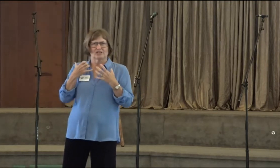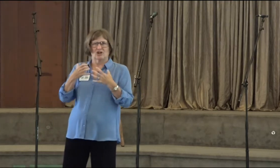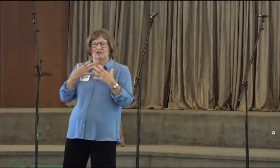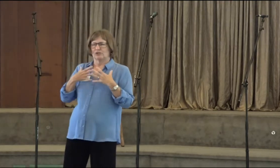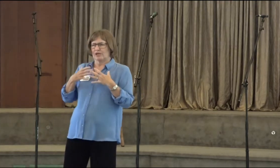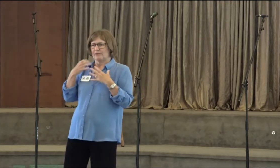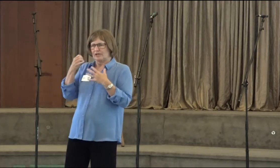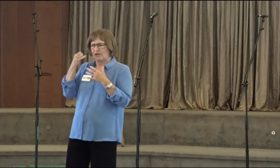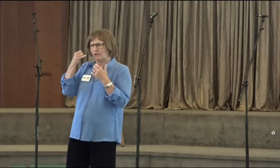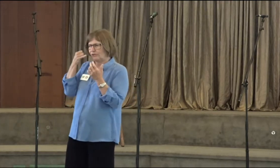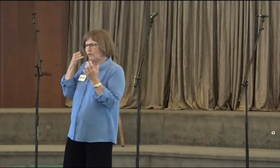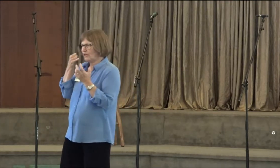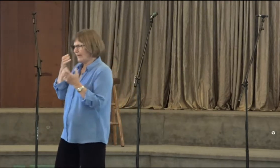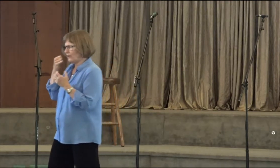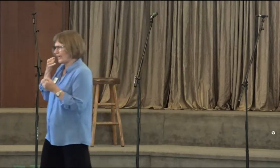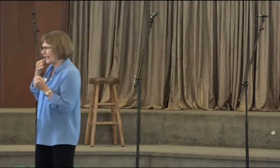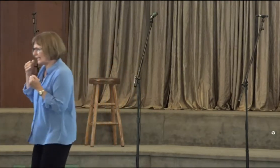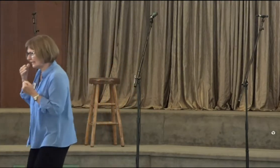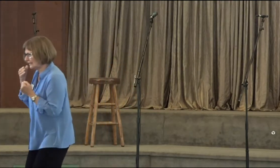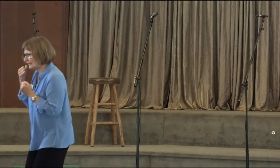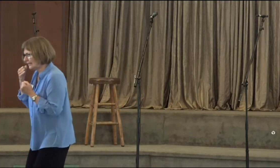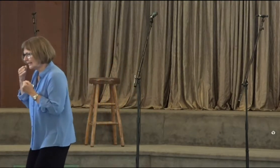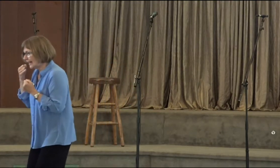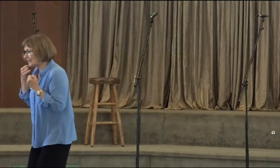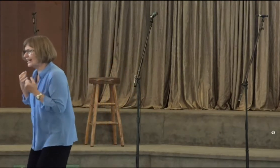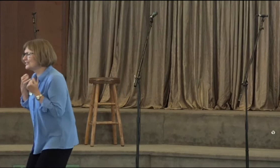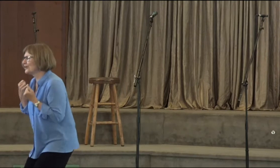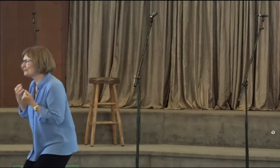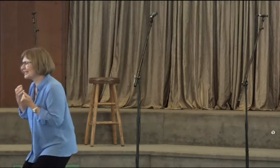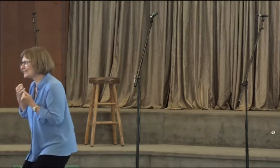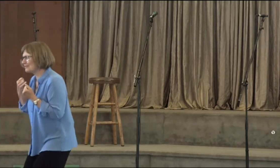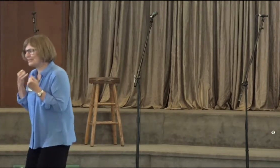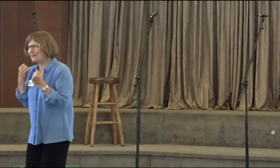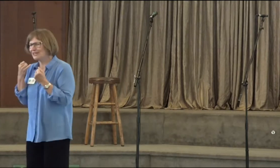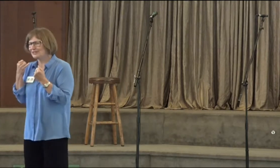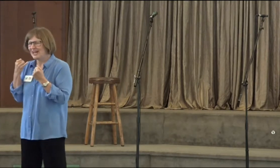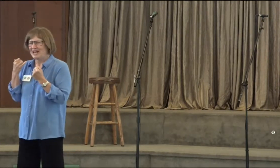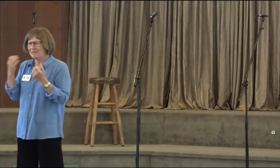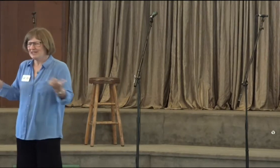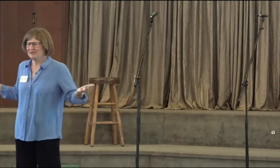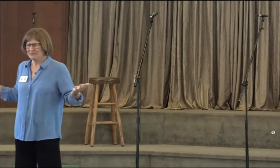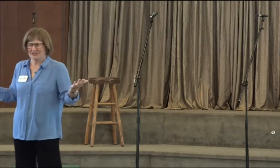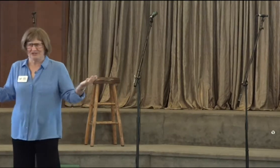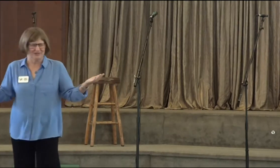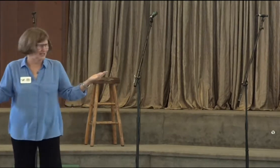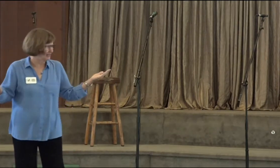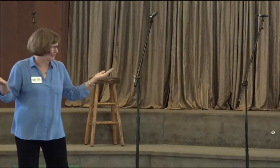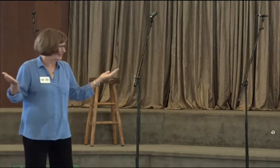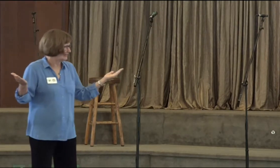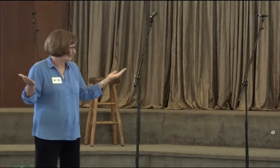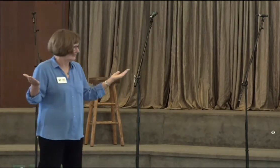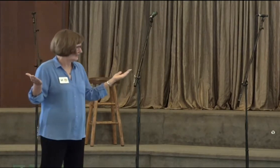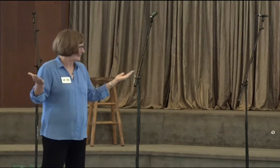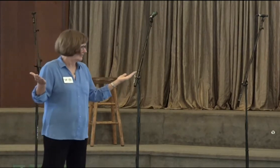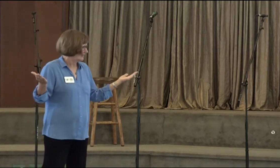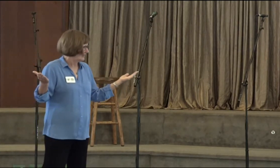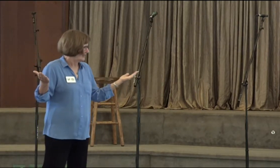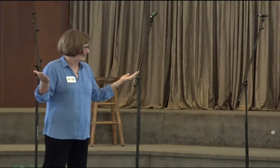I wanted to call Laura, wanted to call Laura, Laura, am I okay? I so desperately wanted to, but I knew it wouldn't do any good